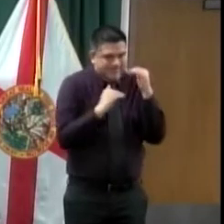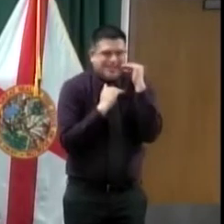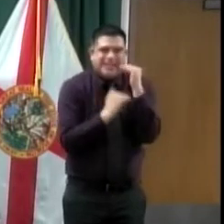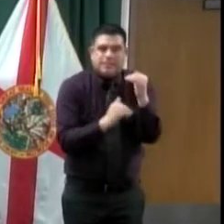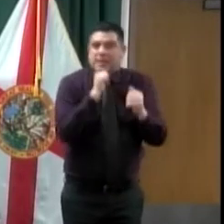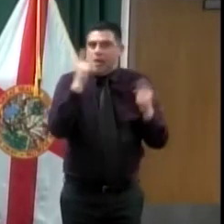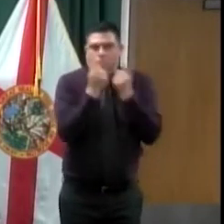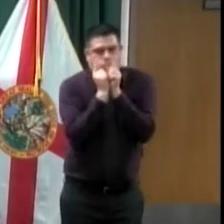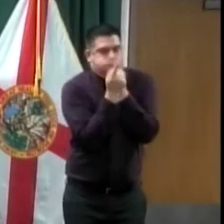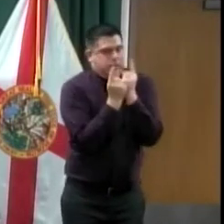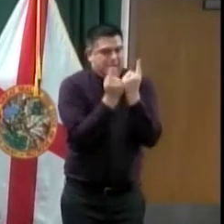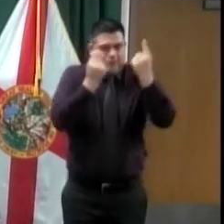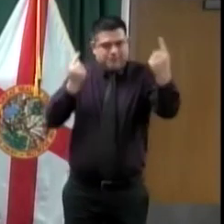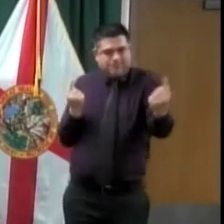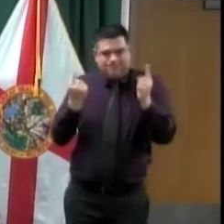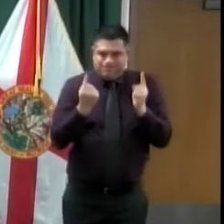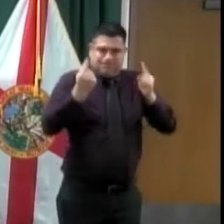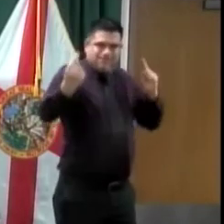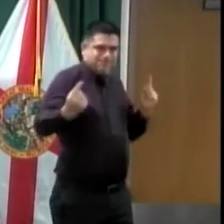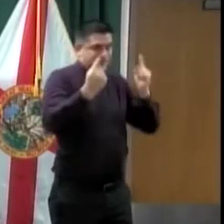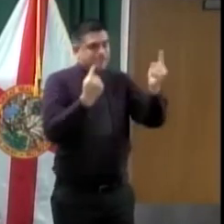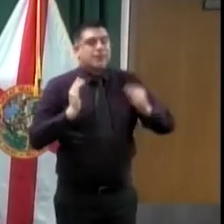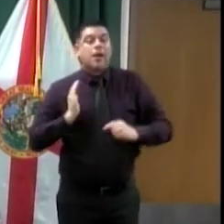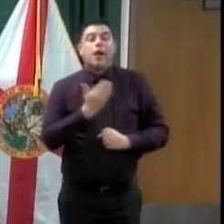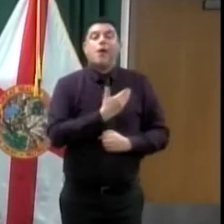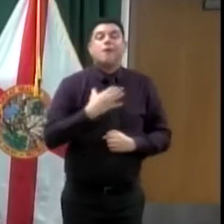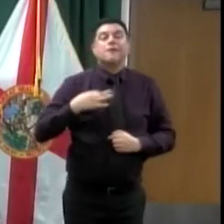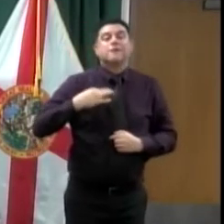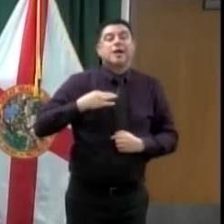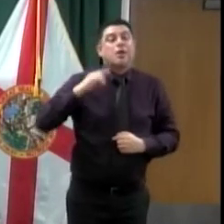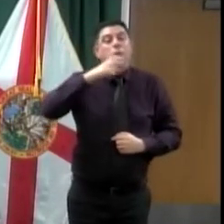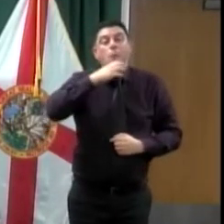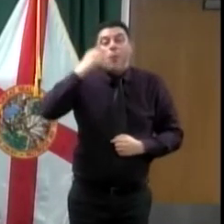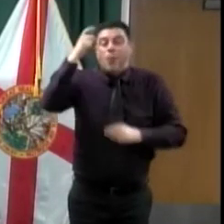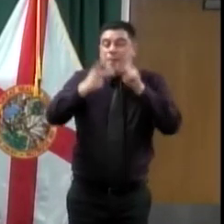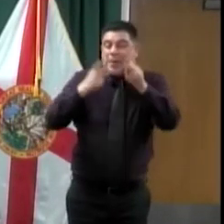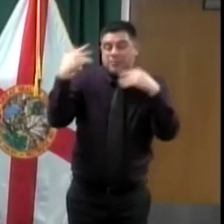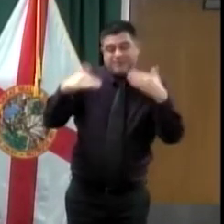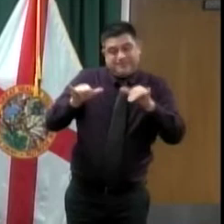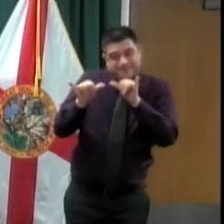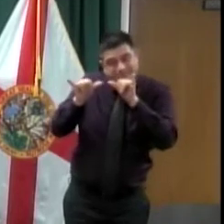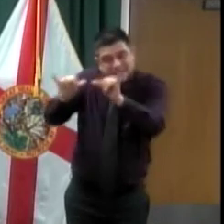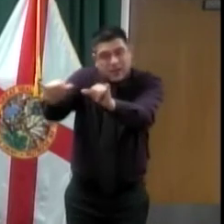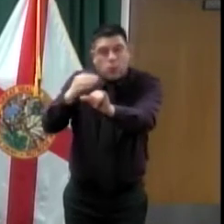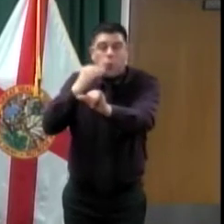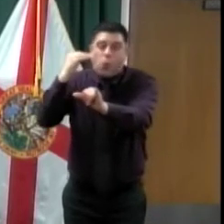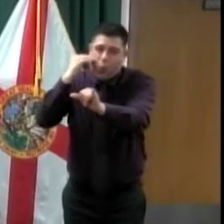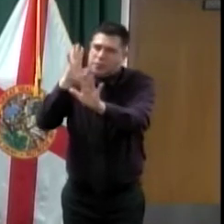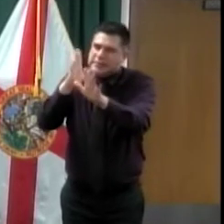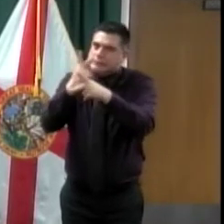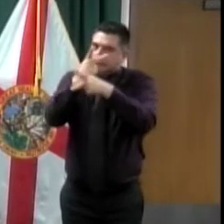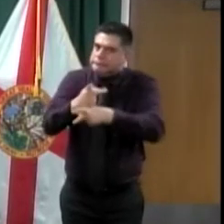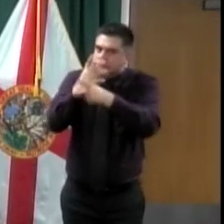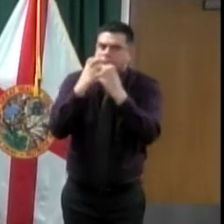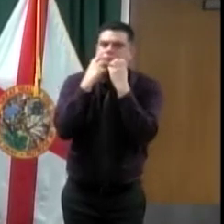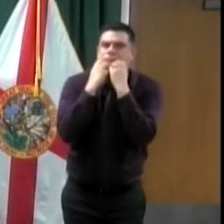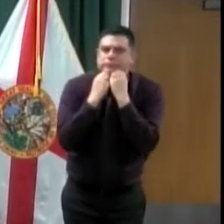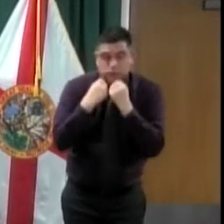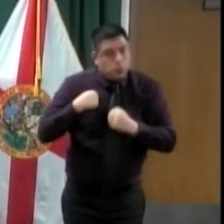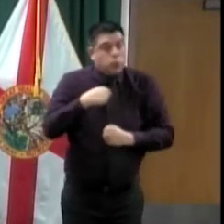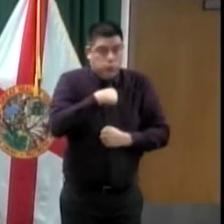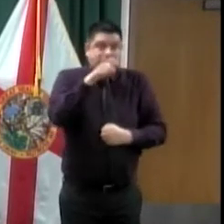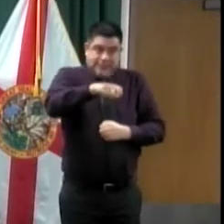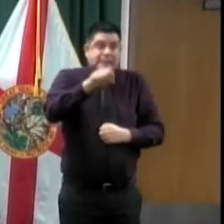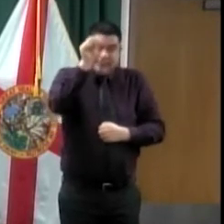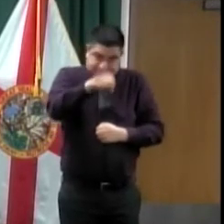expose them. But we need volunteers, and we have that information on our website. We need food and non-food donations to